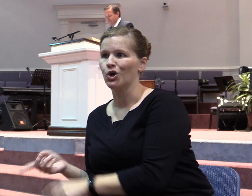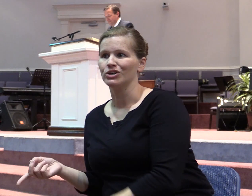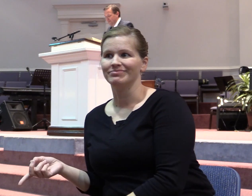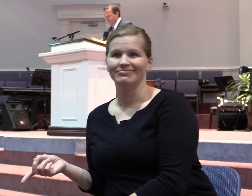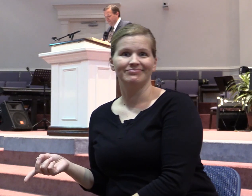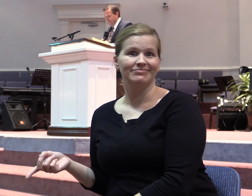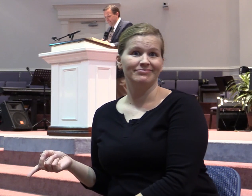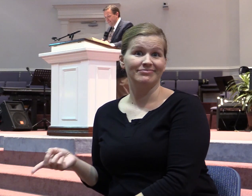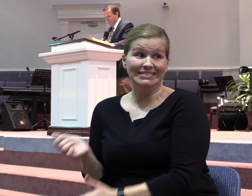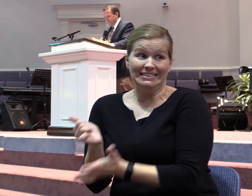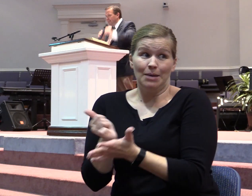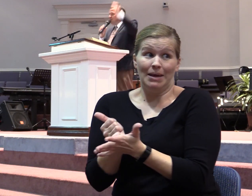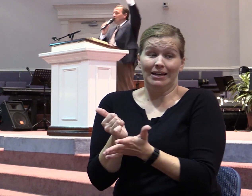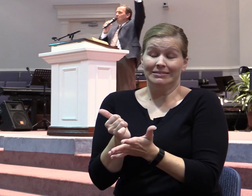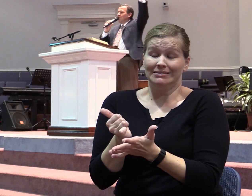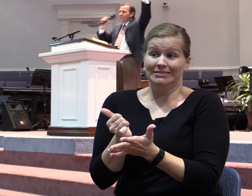Amen. Take this whole world.